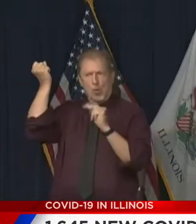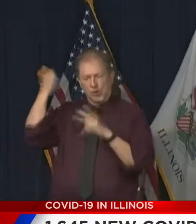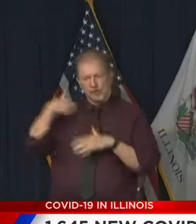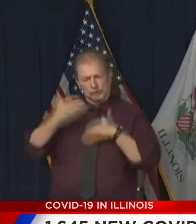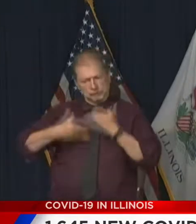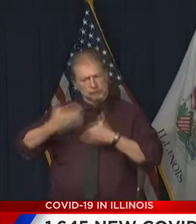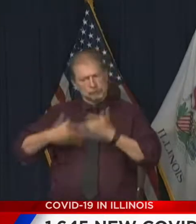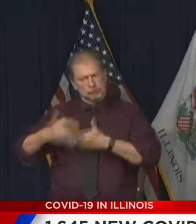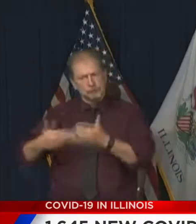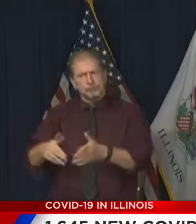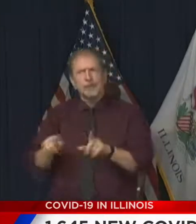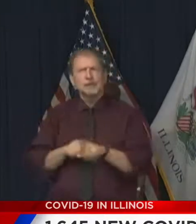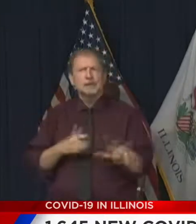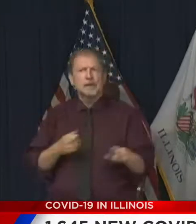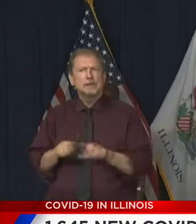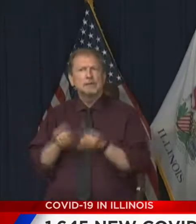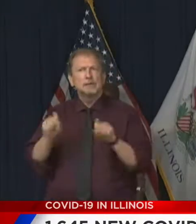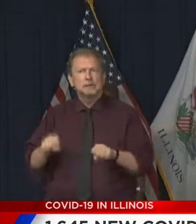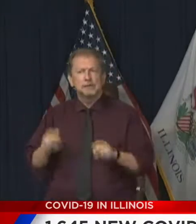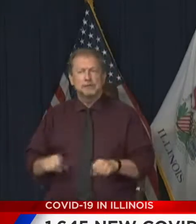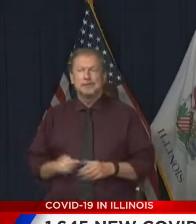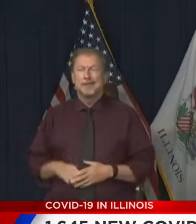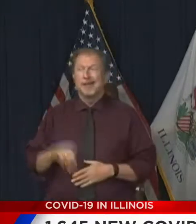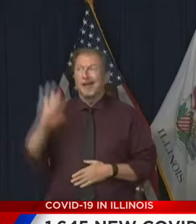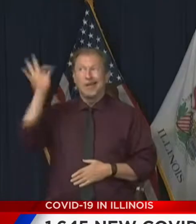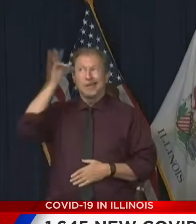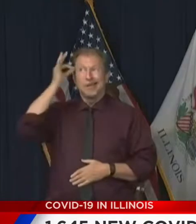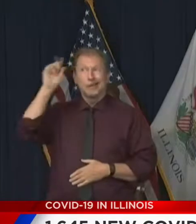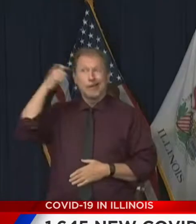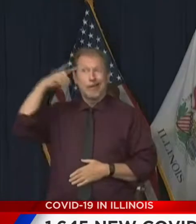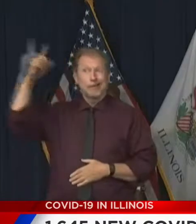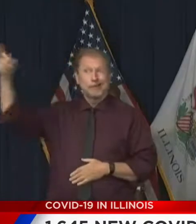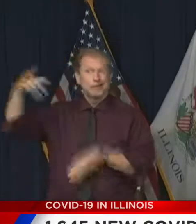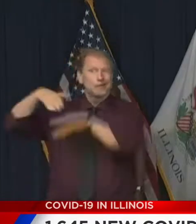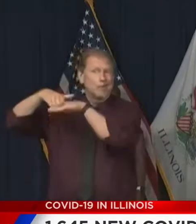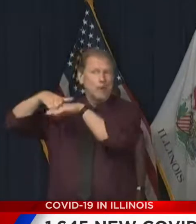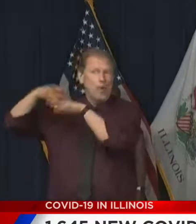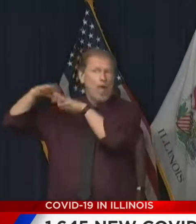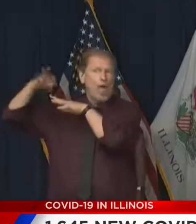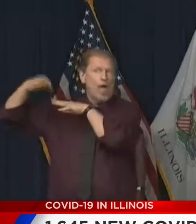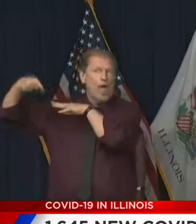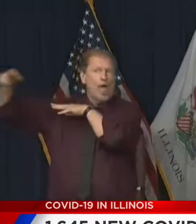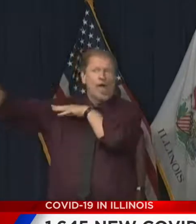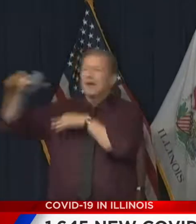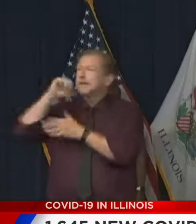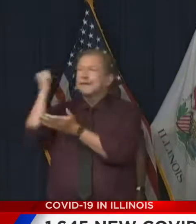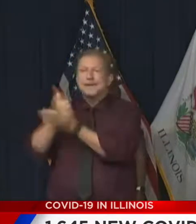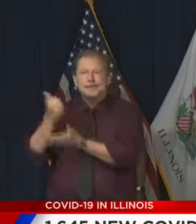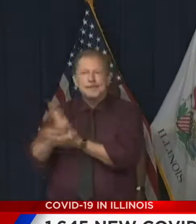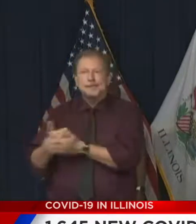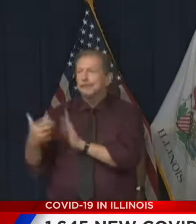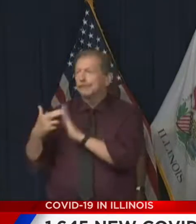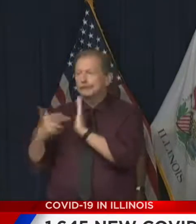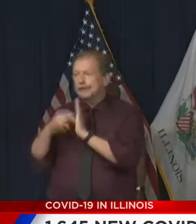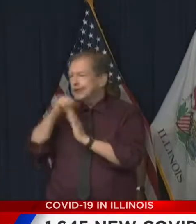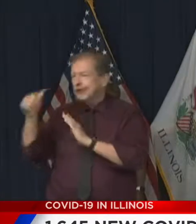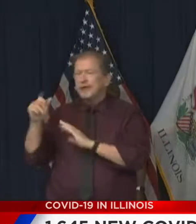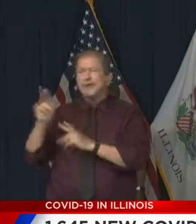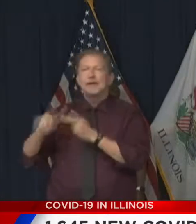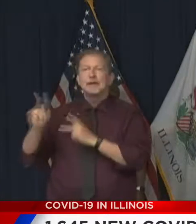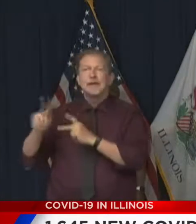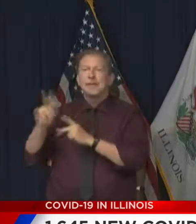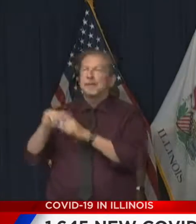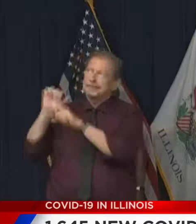so that we don't see the problems that the federal government programs often have had, where they don't really have the proper rules in place and then you end up with,